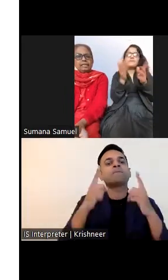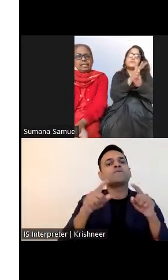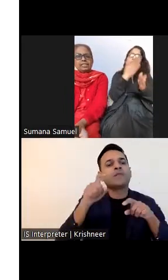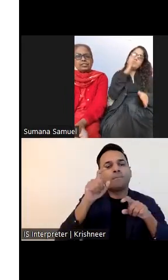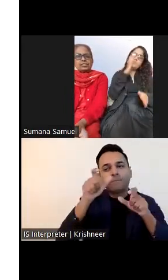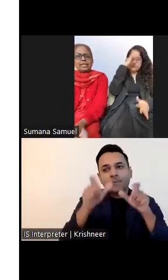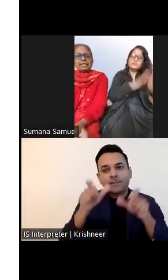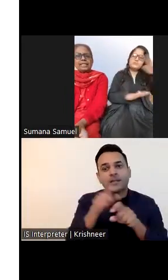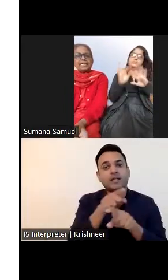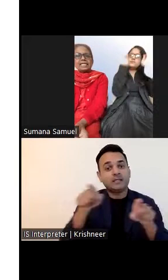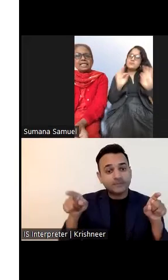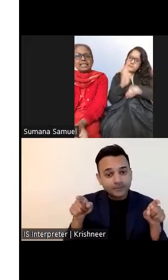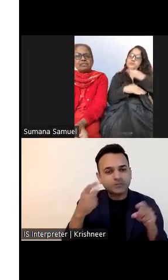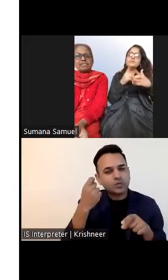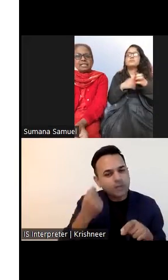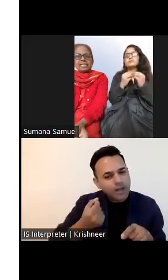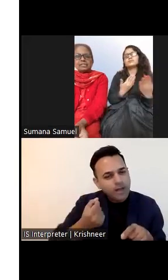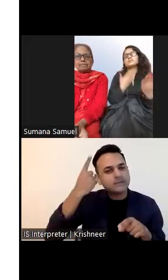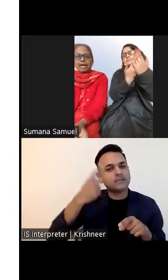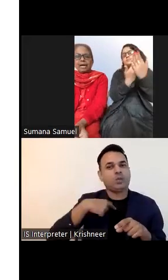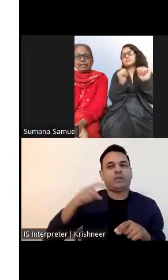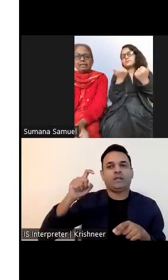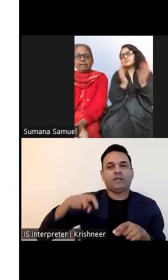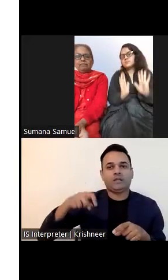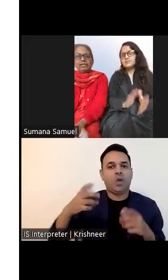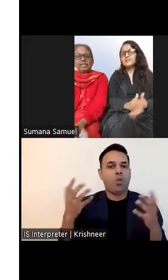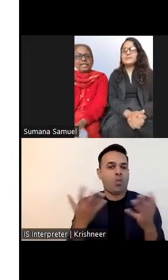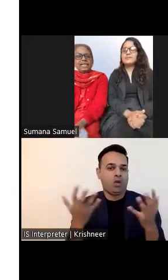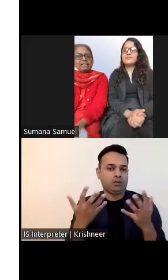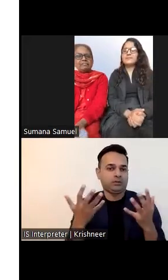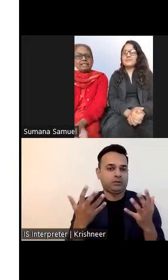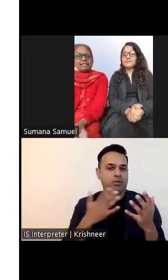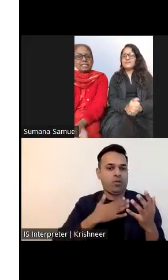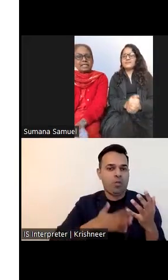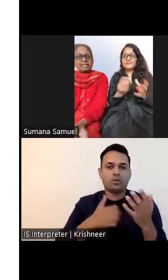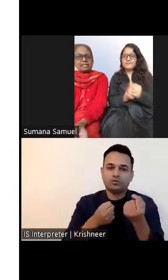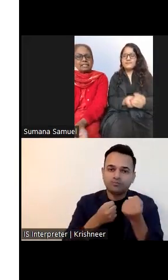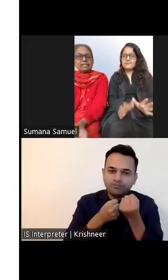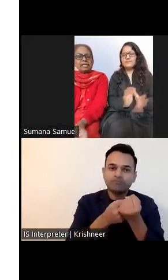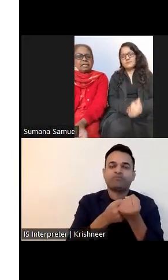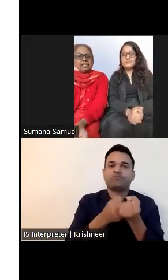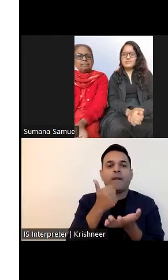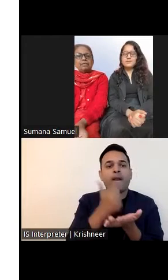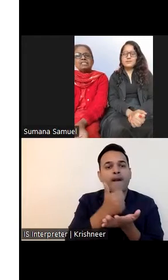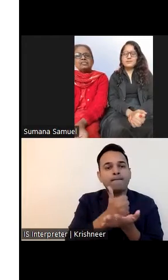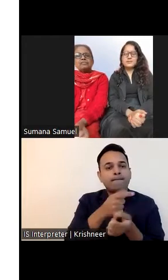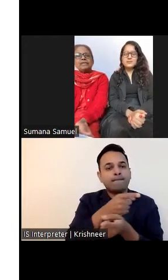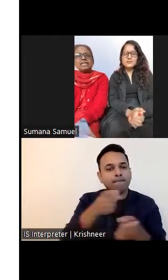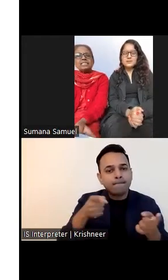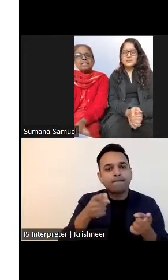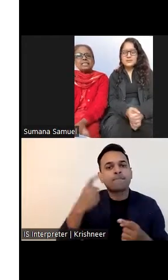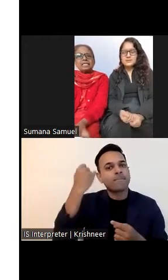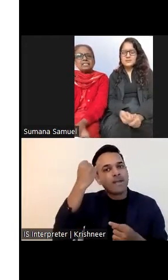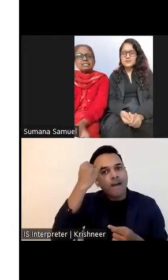Each student needs an individualized plan. We need an effective strategy in place to